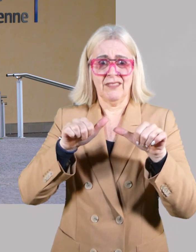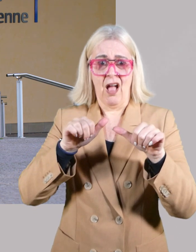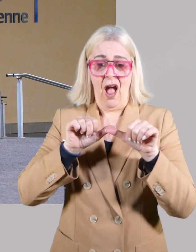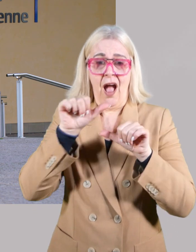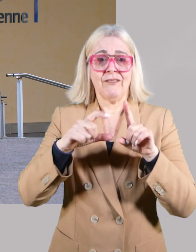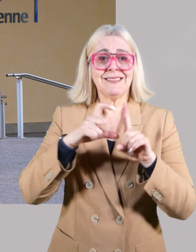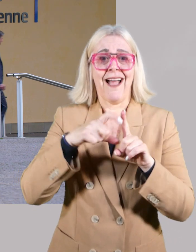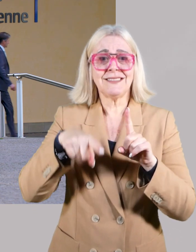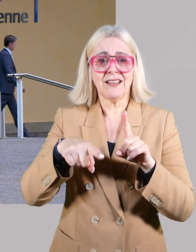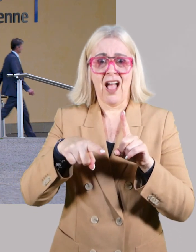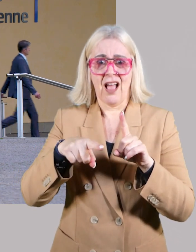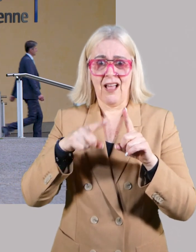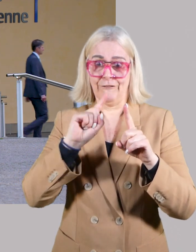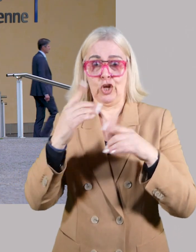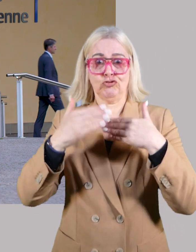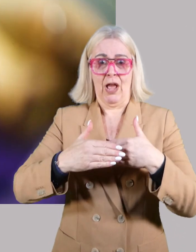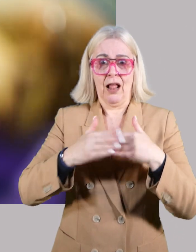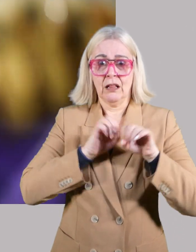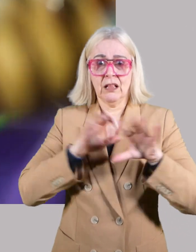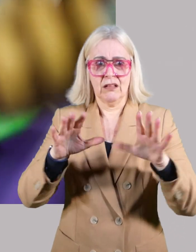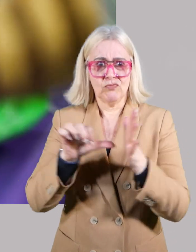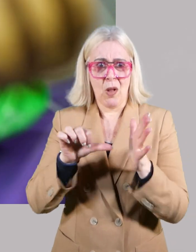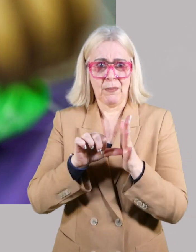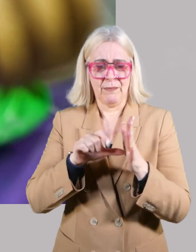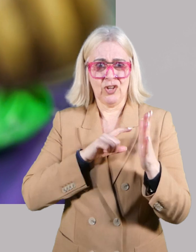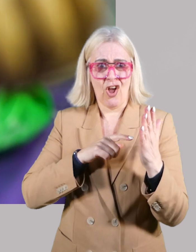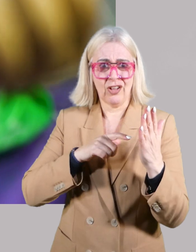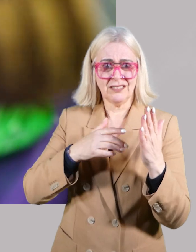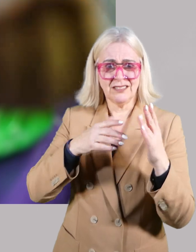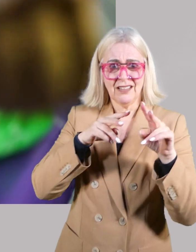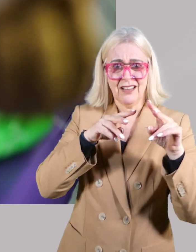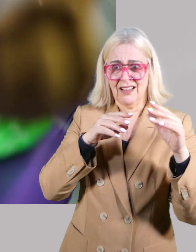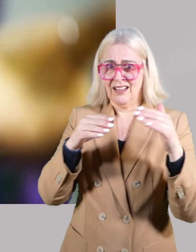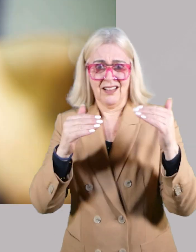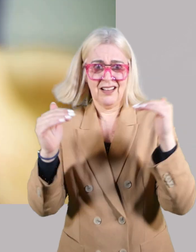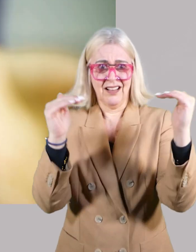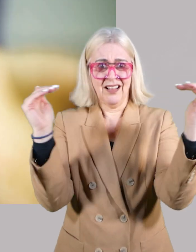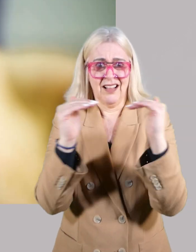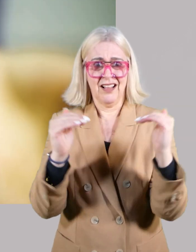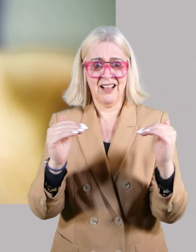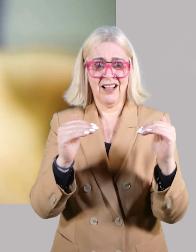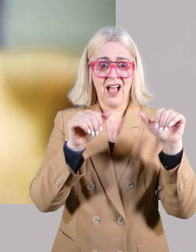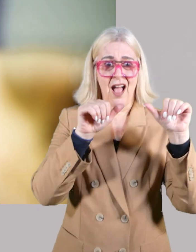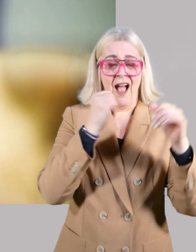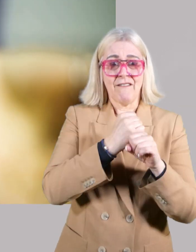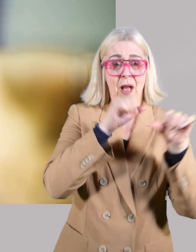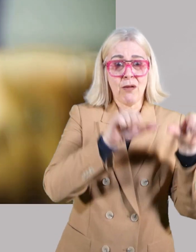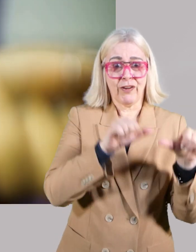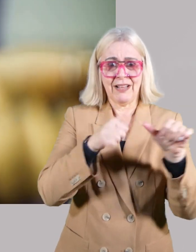release also remain problematic, and pre-licensing access of therapies varies markedly between countries through government-approved